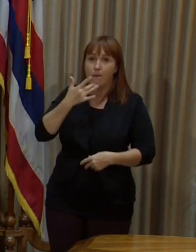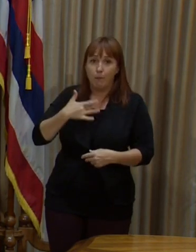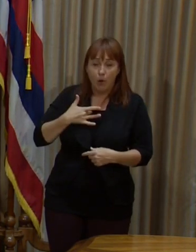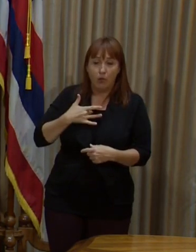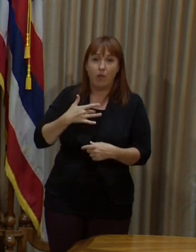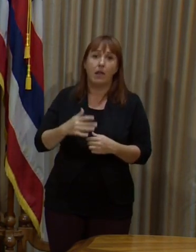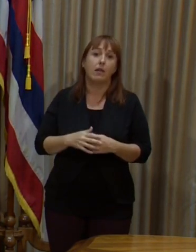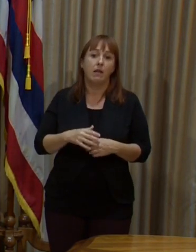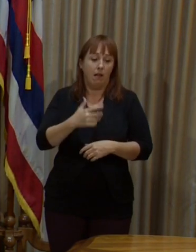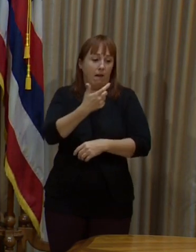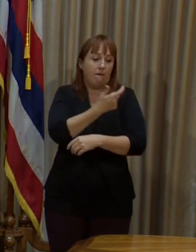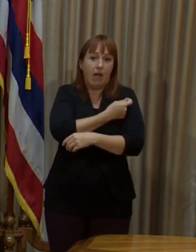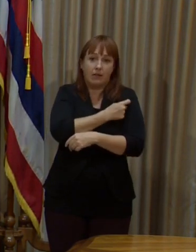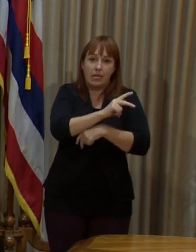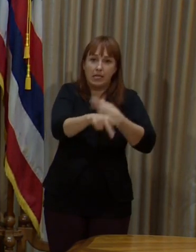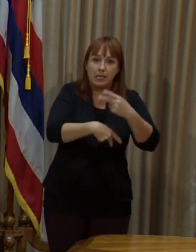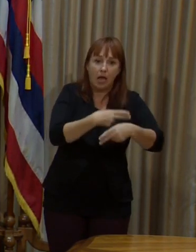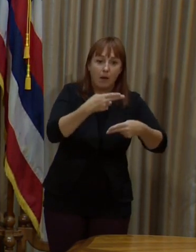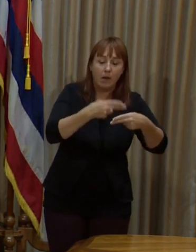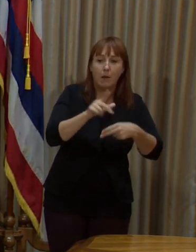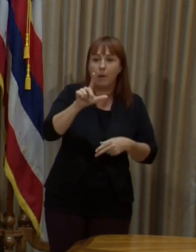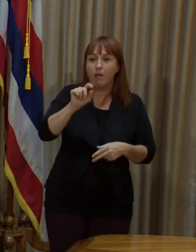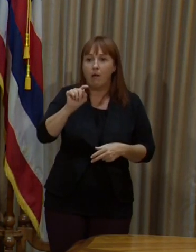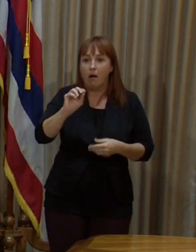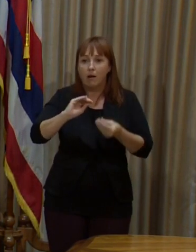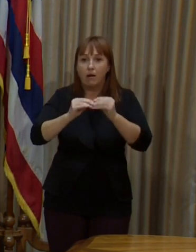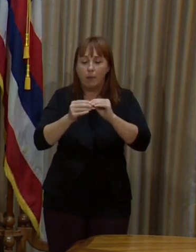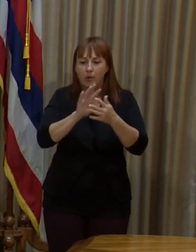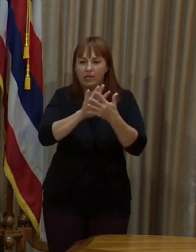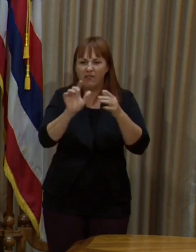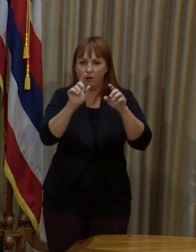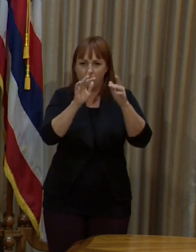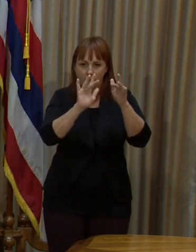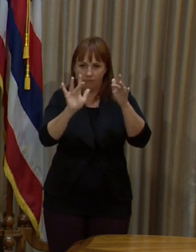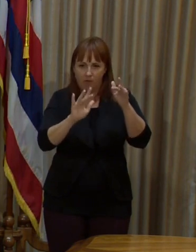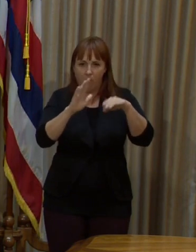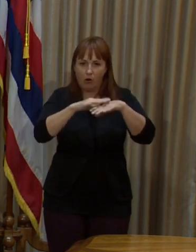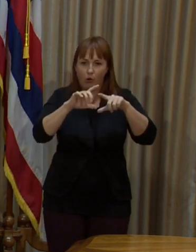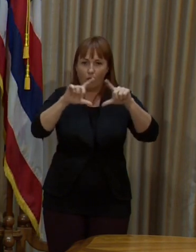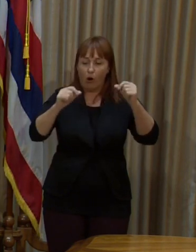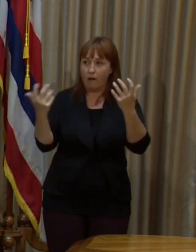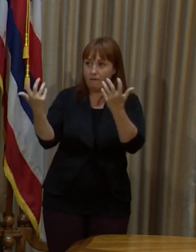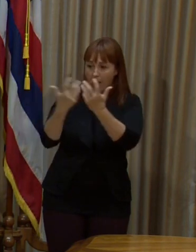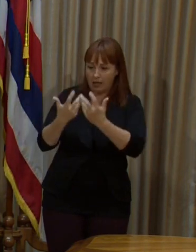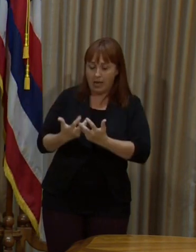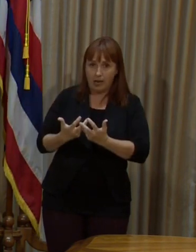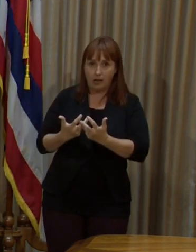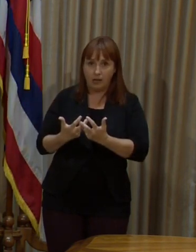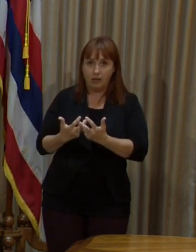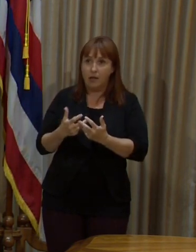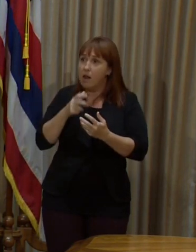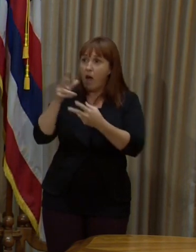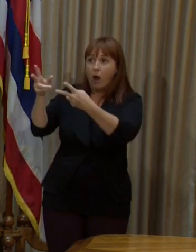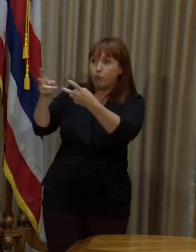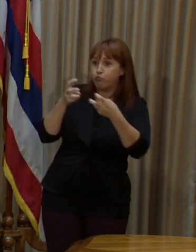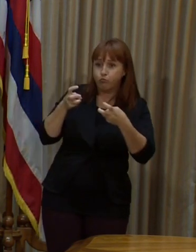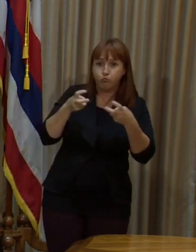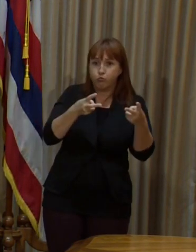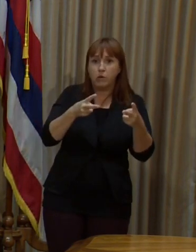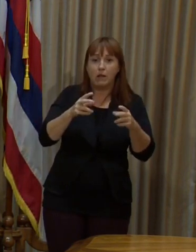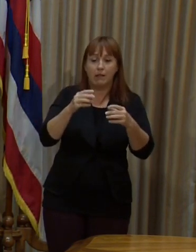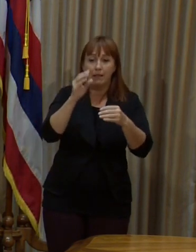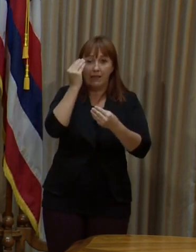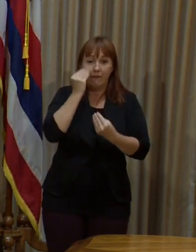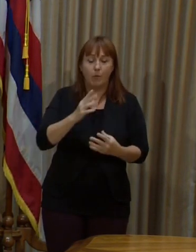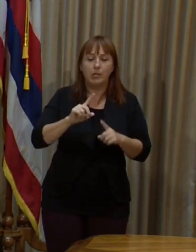the vaccine type, and then the lot number and the other fields that I mentioned. Validate that, not even extract the data, just validate that the